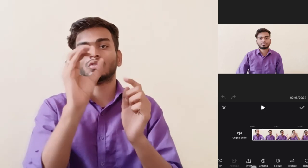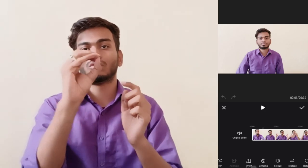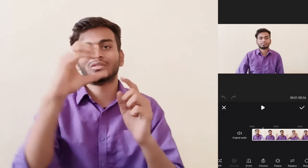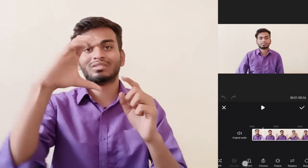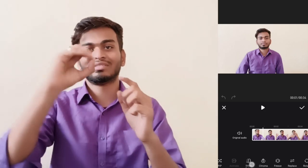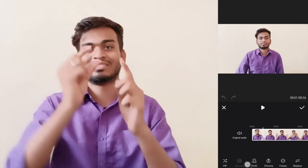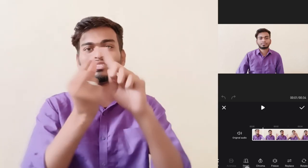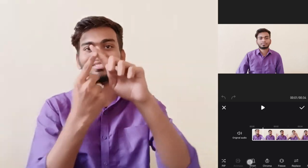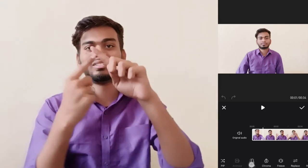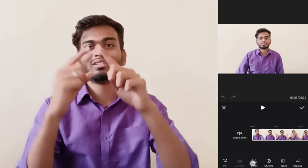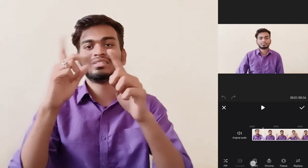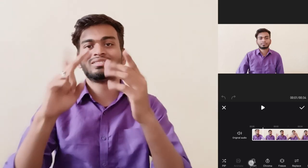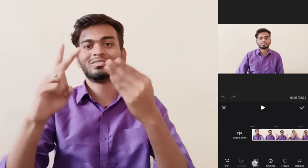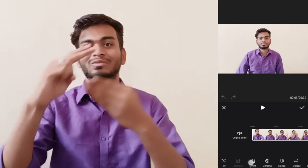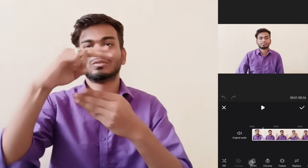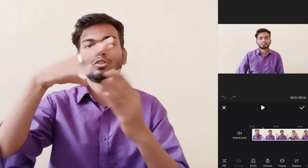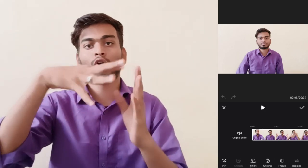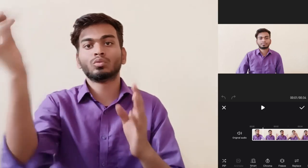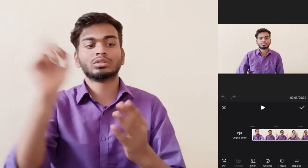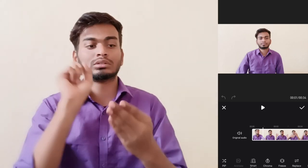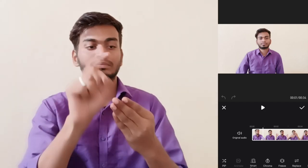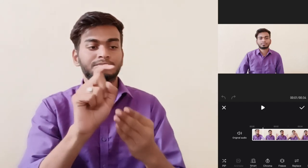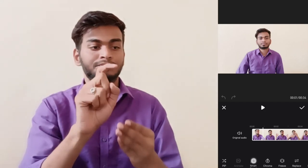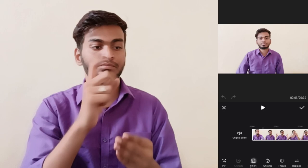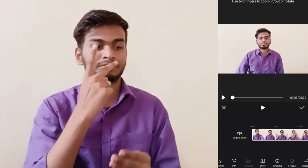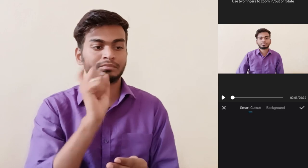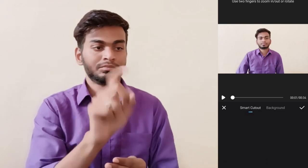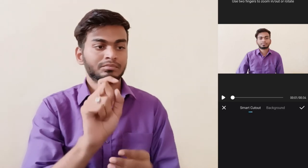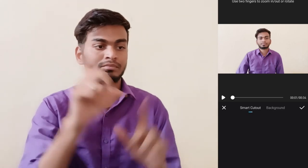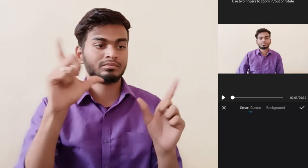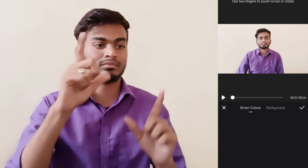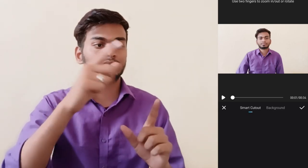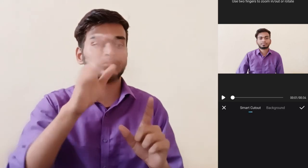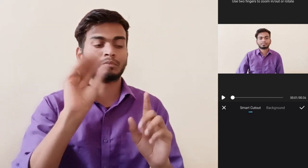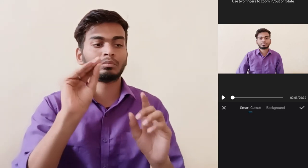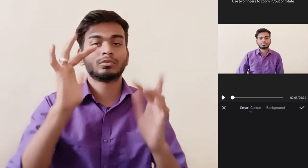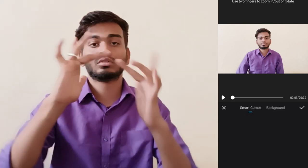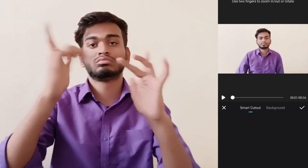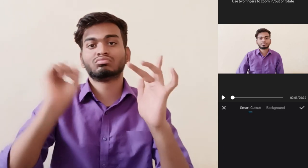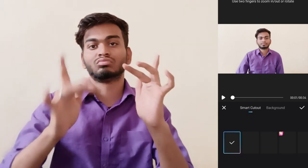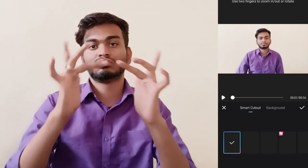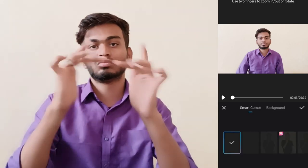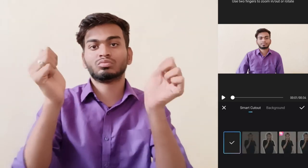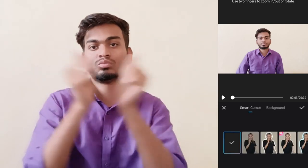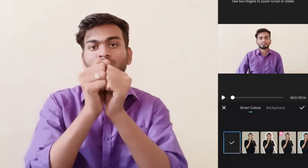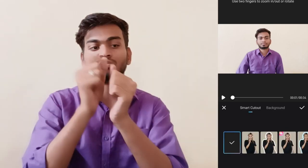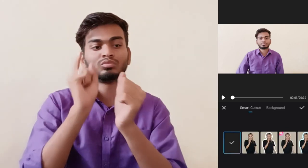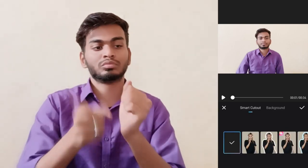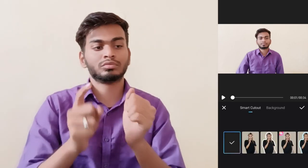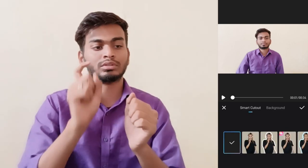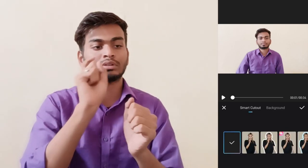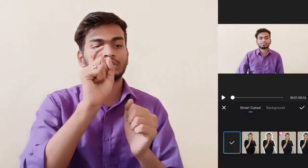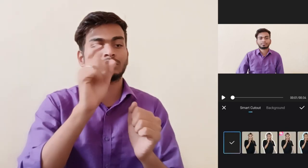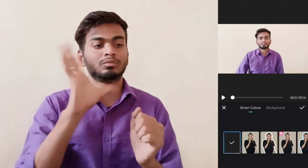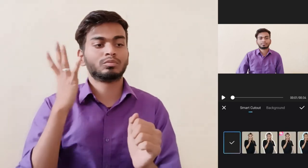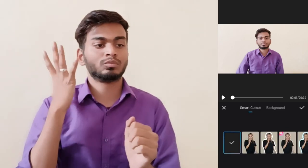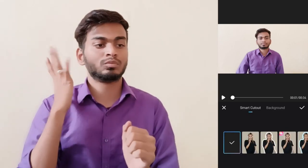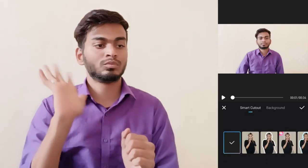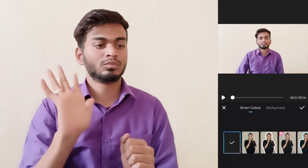smart cut out with internet weight loading another